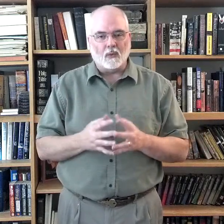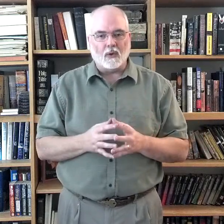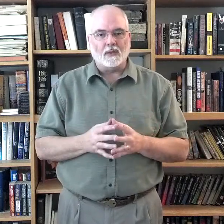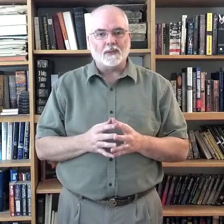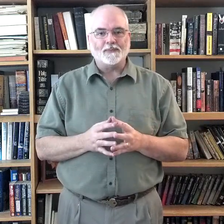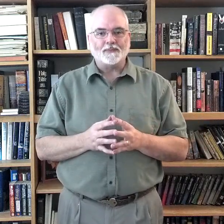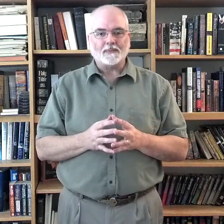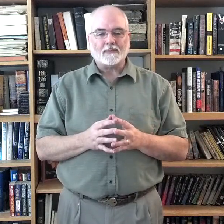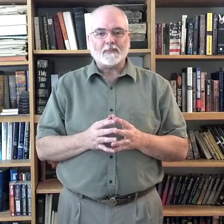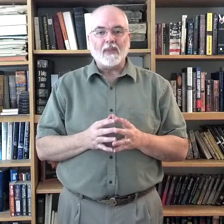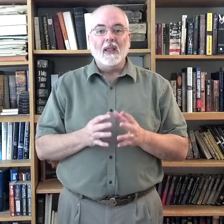words.